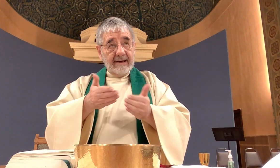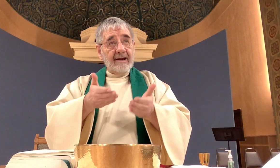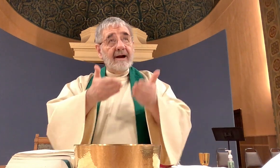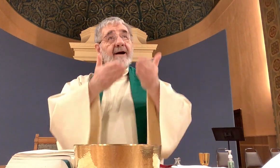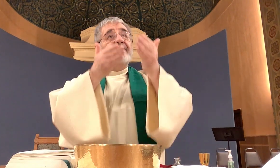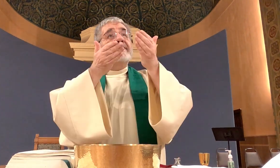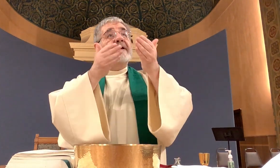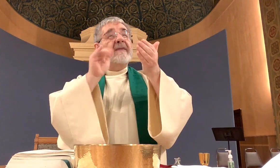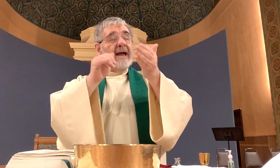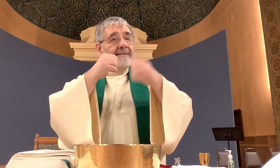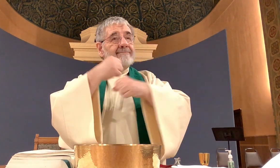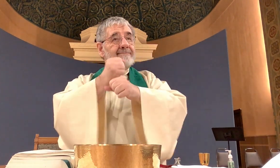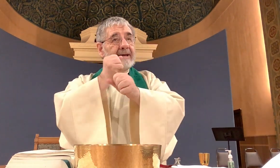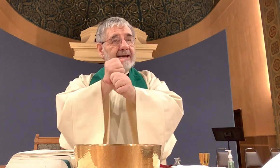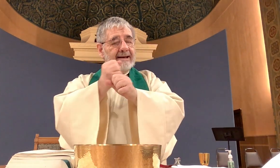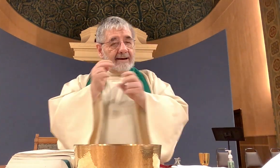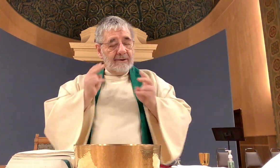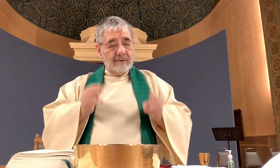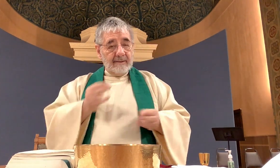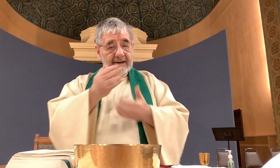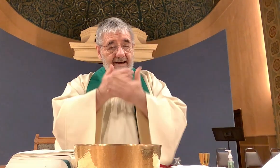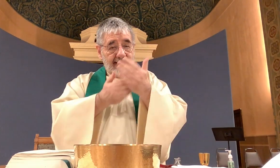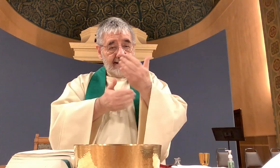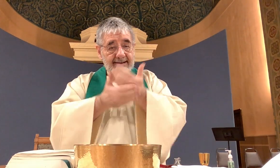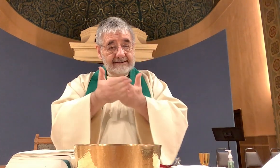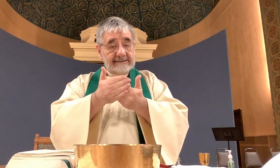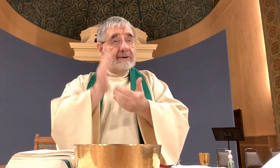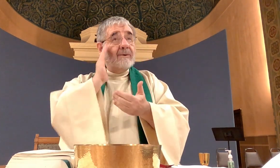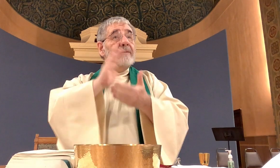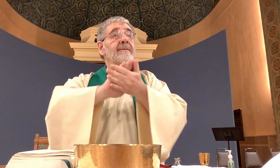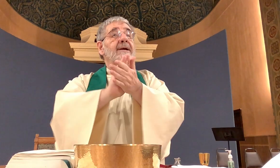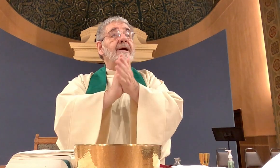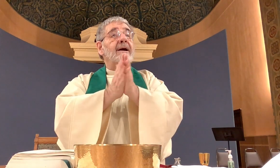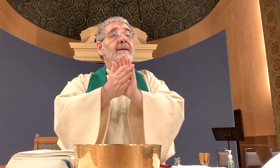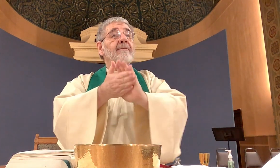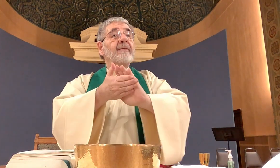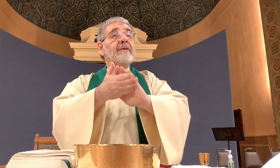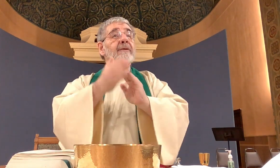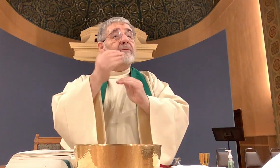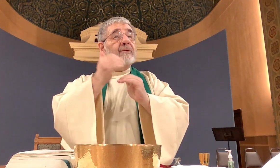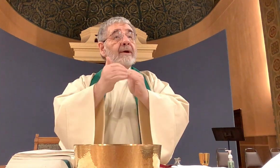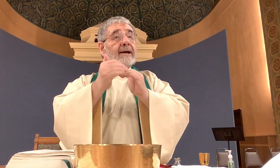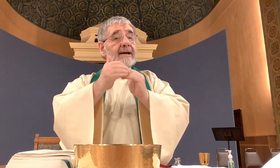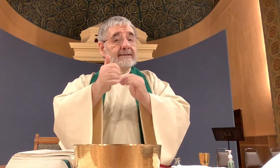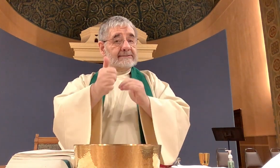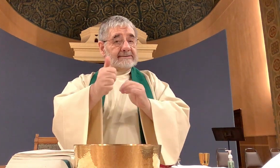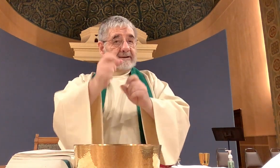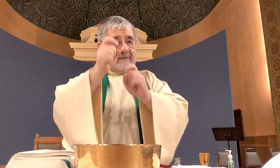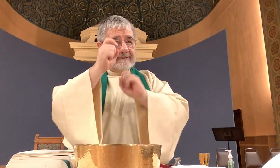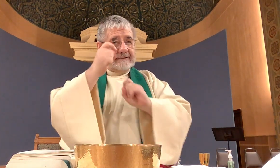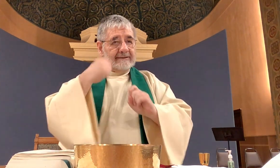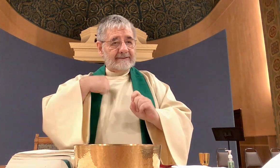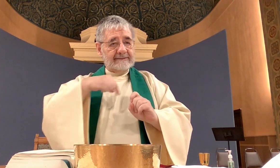fruit of the earth and work of human hands it will become for us the bread of life